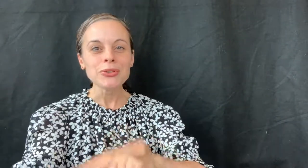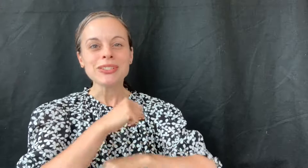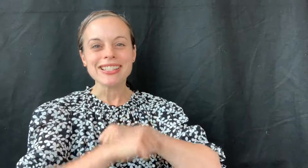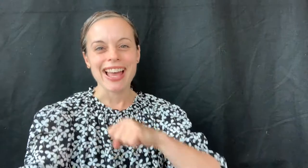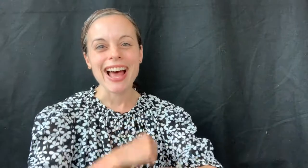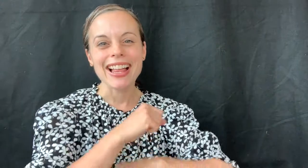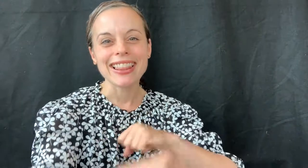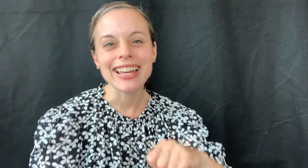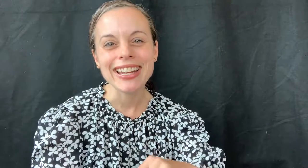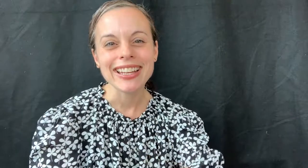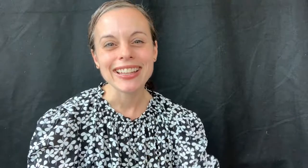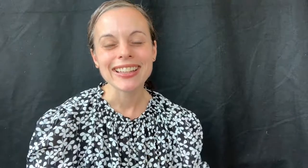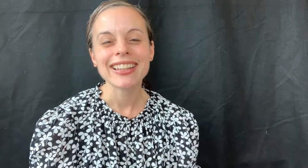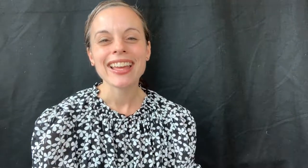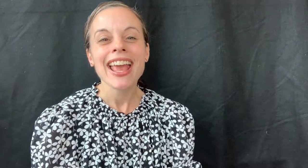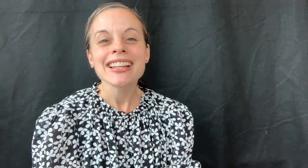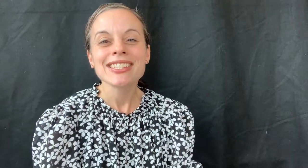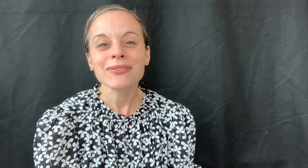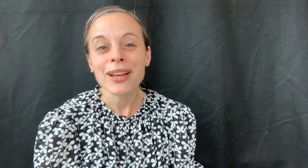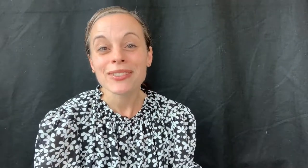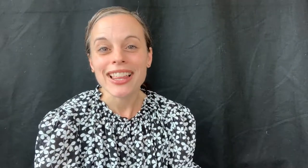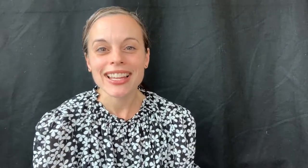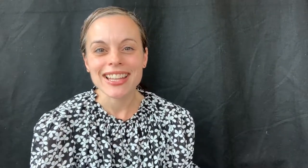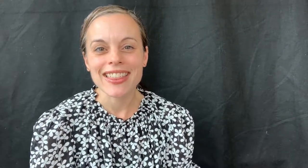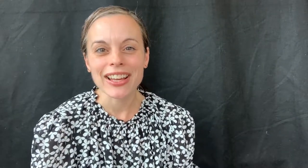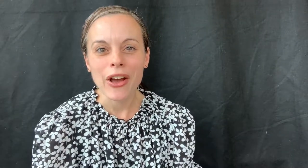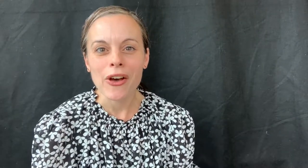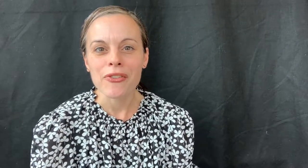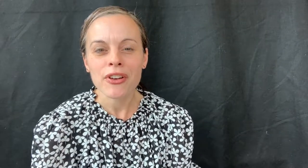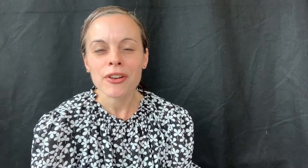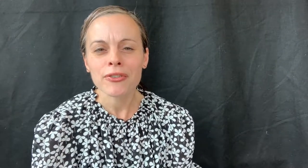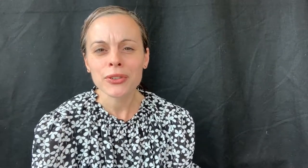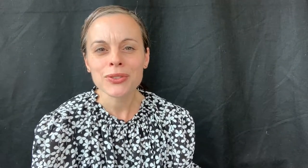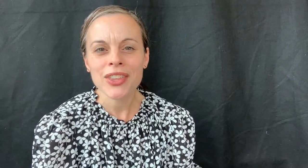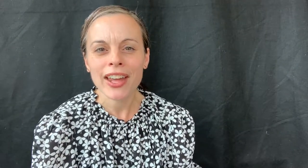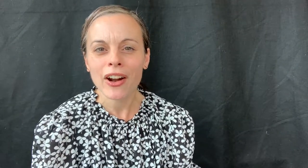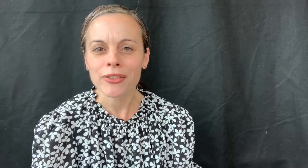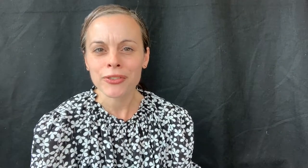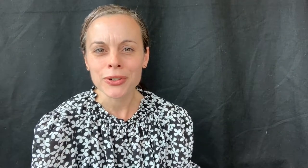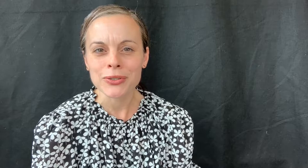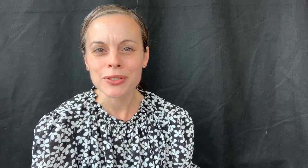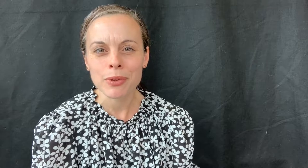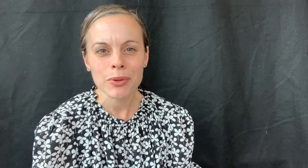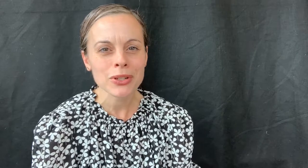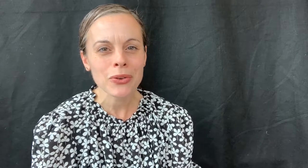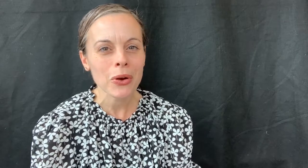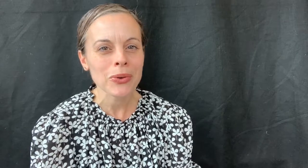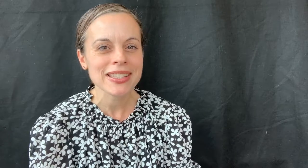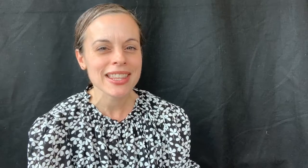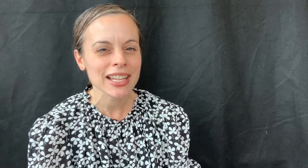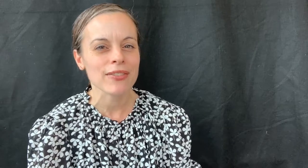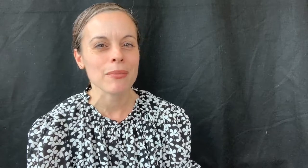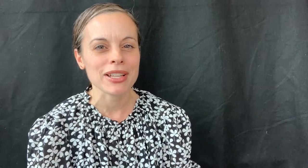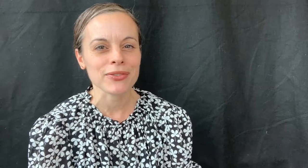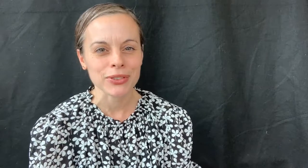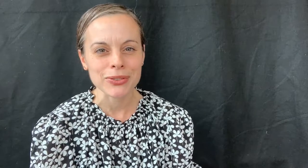salad. Sometimes I like to think of foods that are fruits but we don't always think of them as fruits